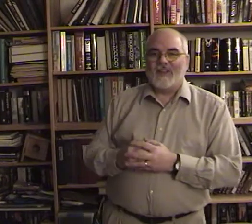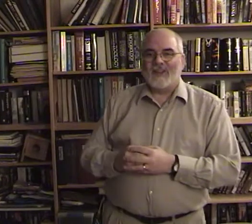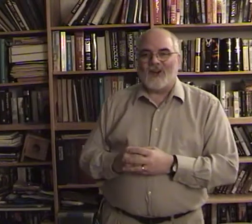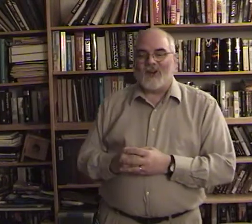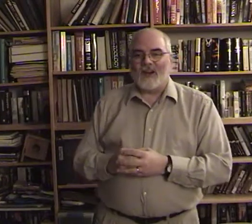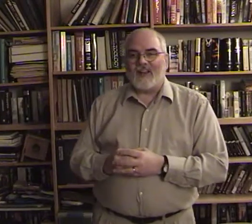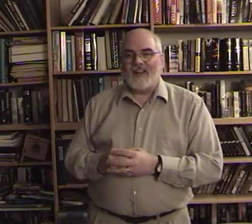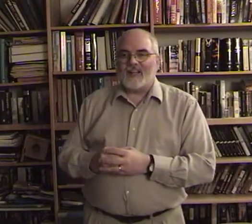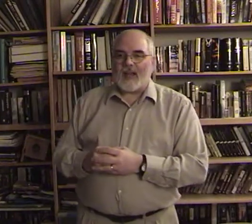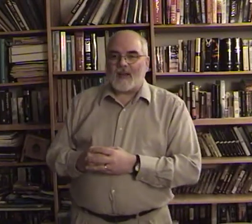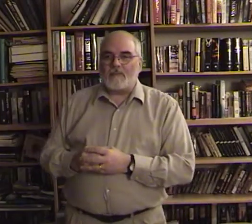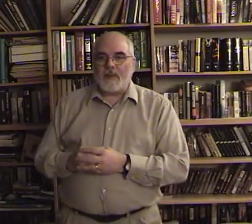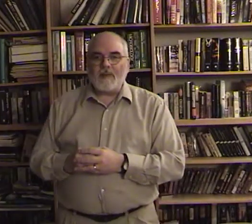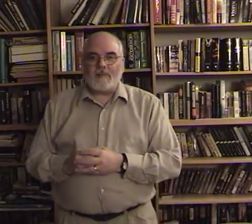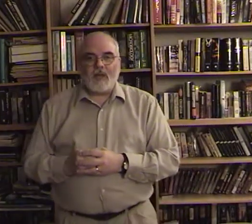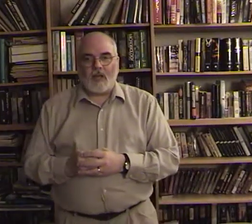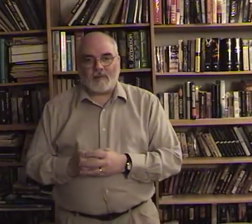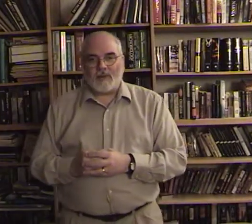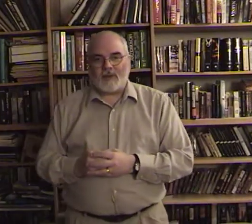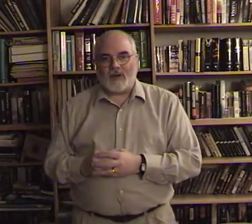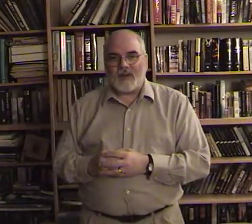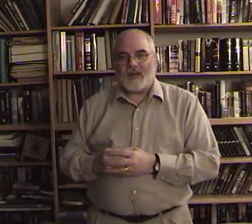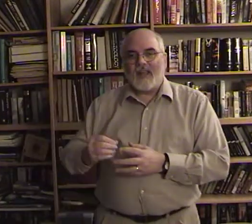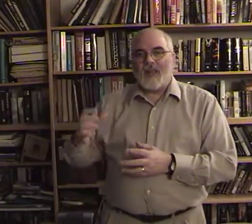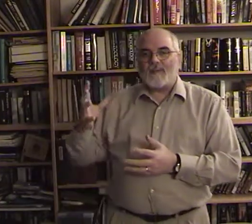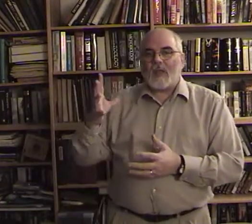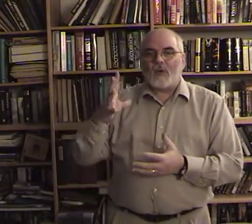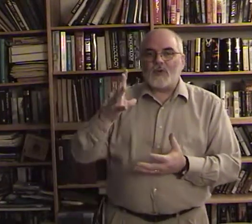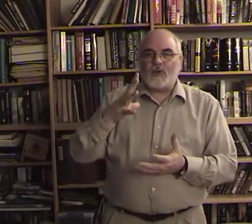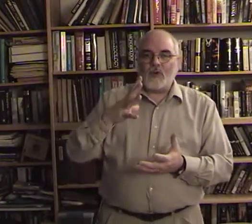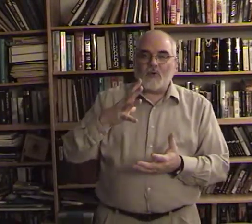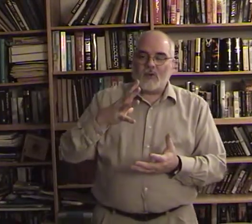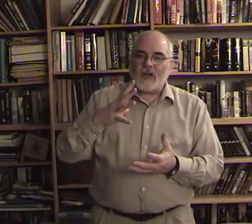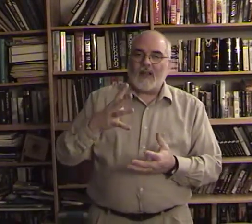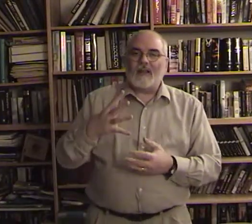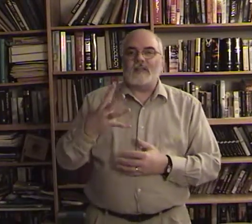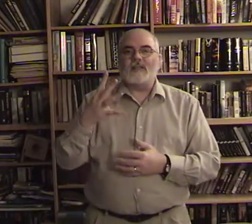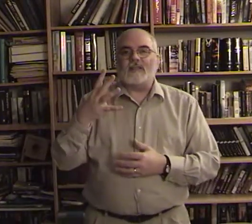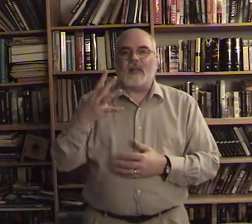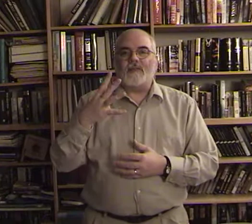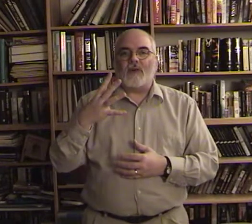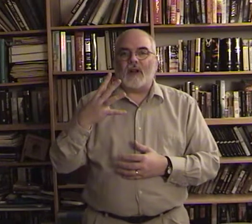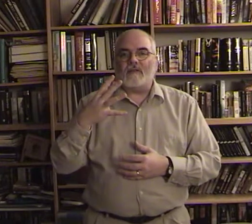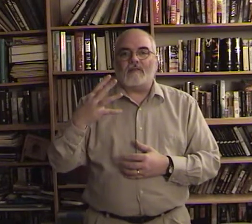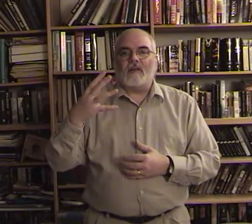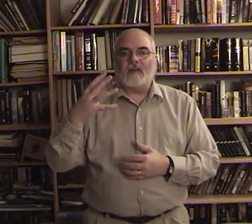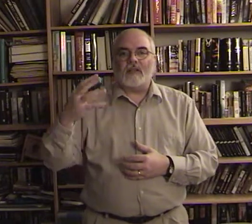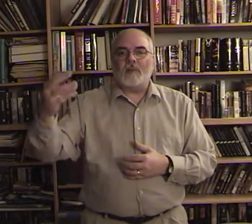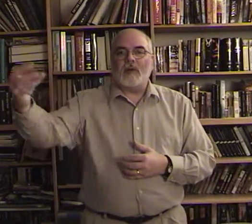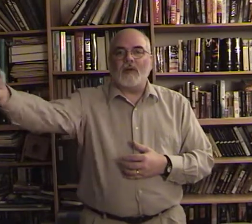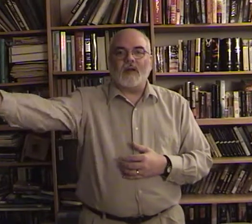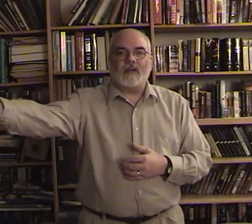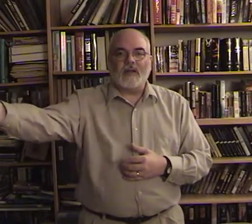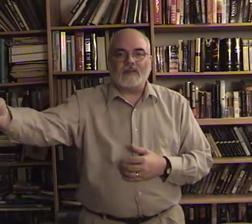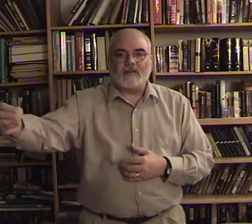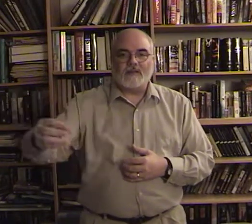all right kind of like beam me up all right and what you do this is the sign for like disappearing into the distance